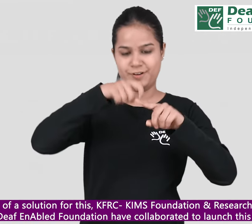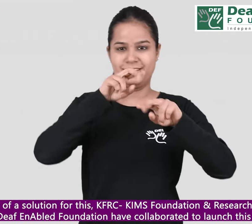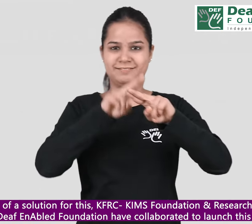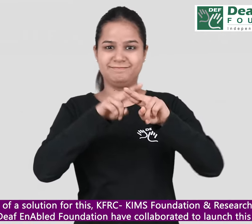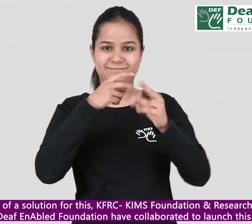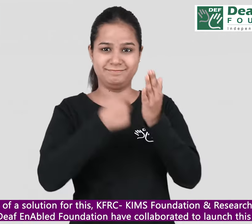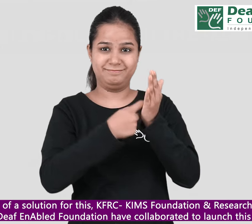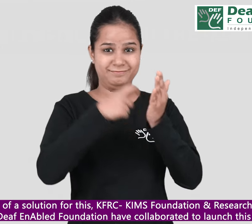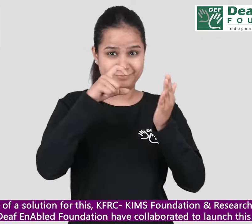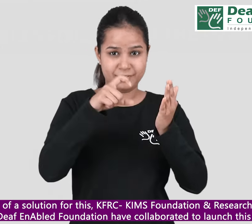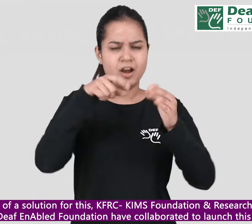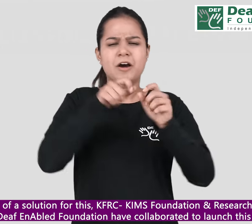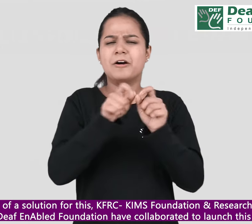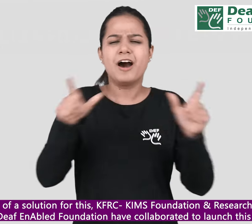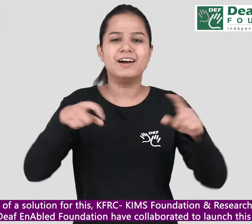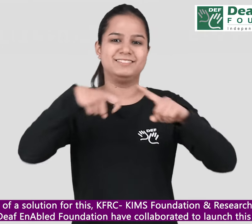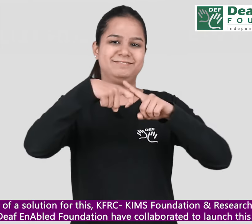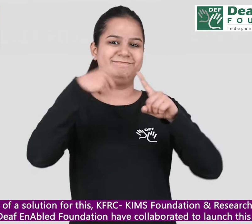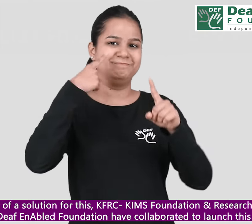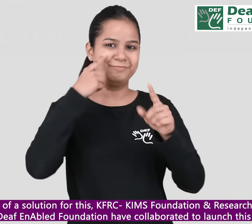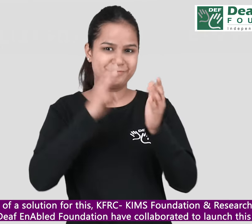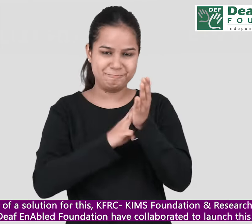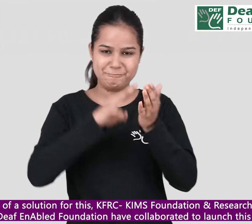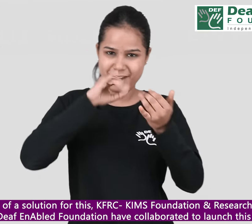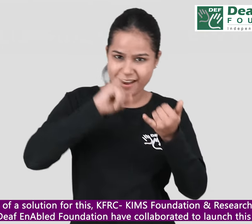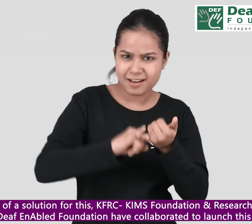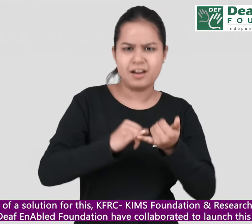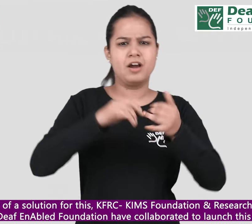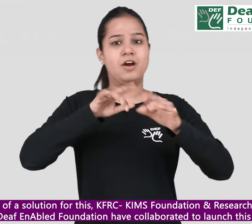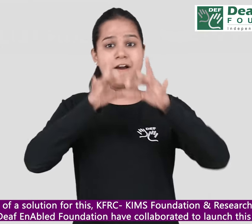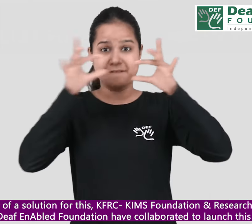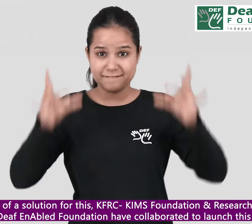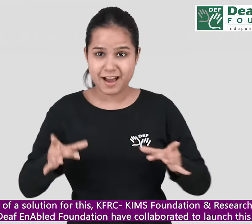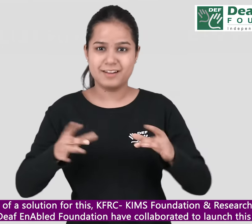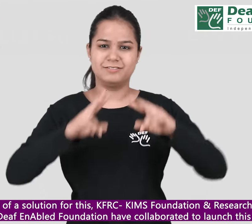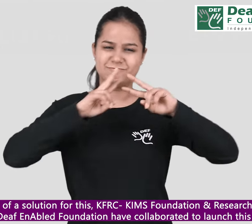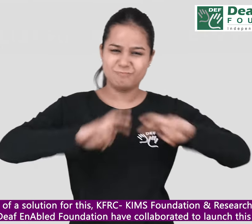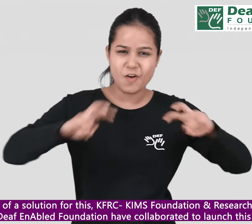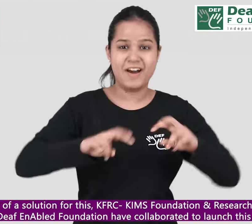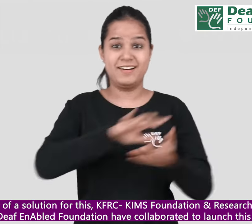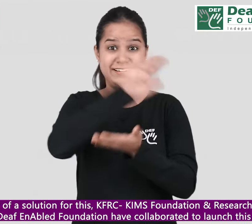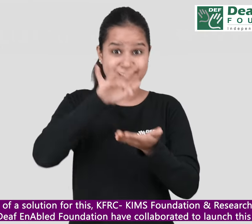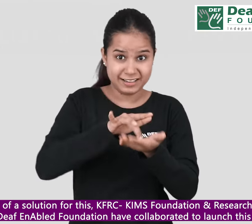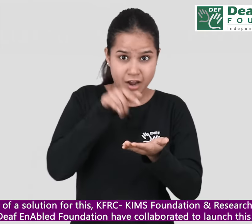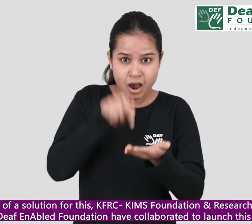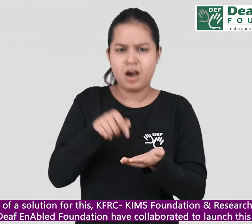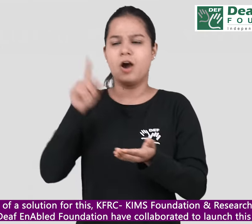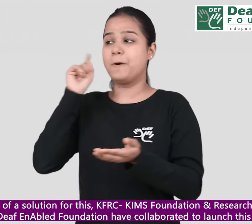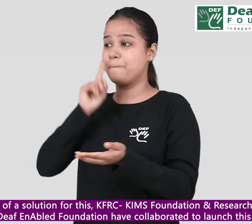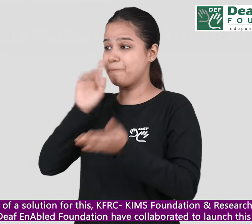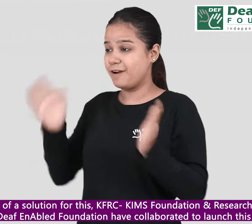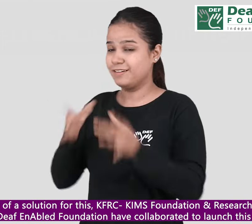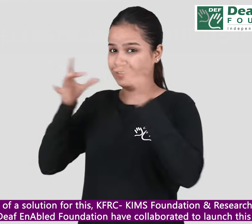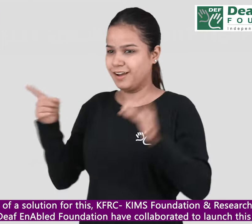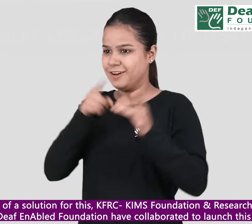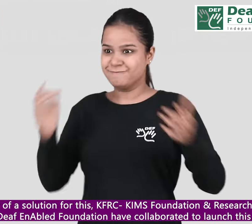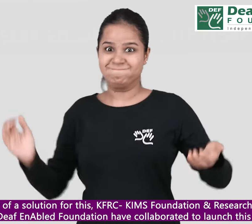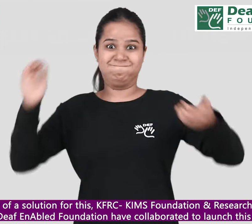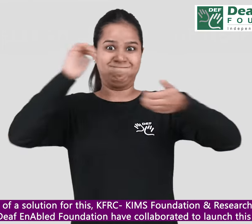of a solution for this, KFRC, KIMS Foundation and Research Centre and Deaf Enabled Foundation have collaborated